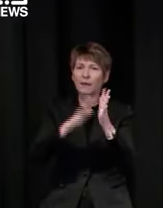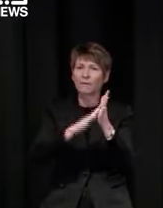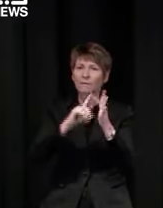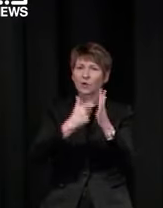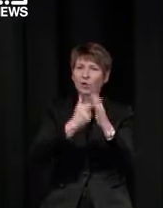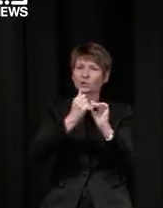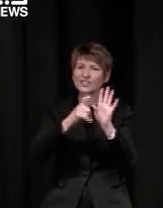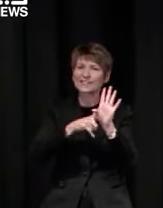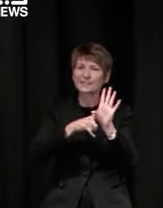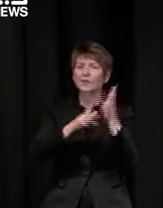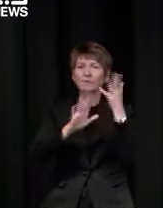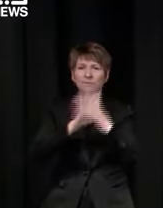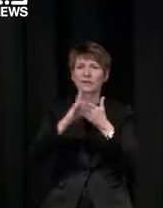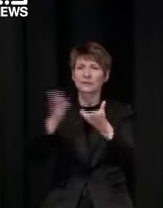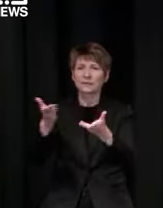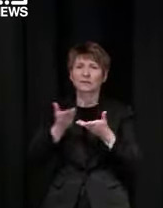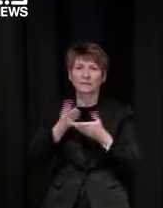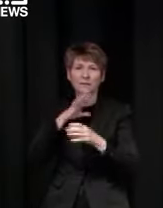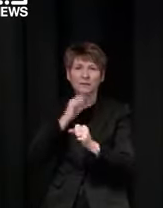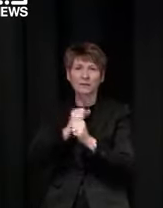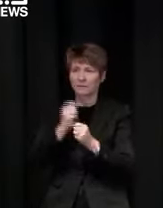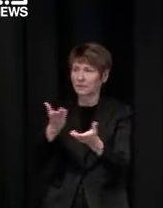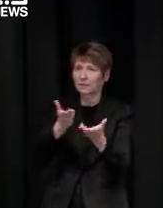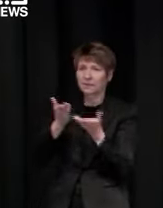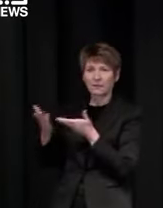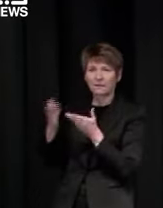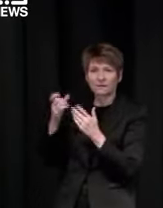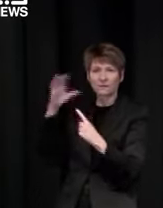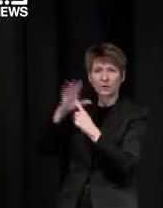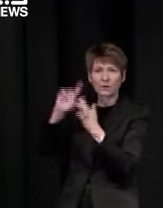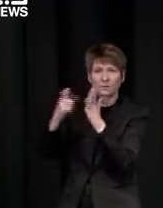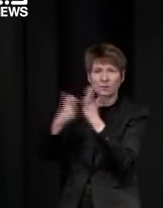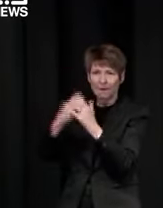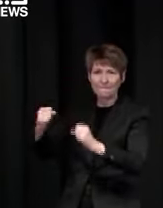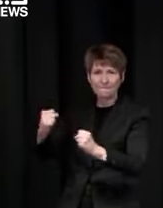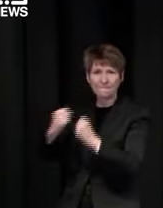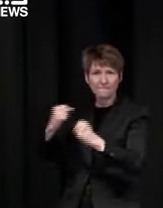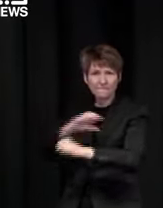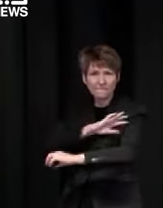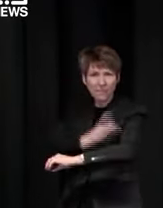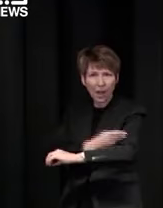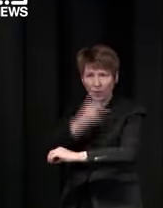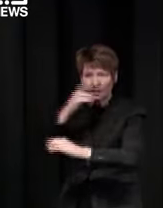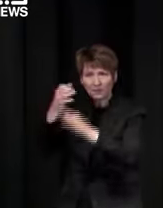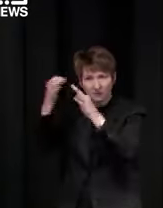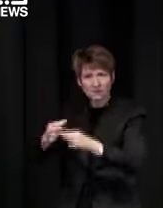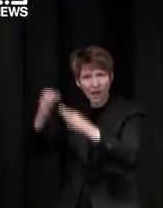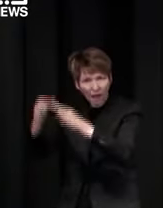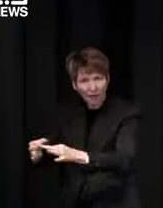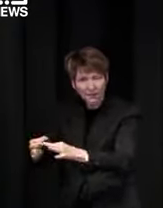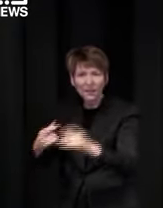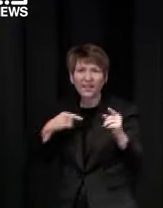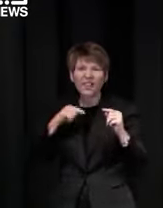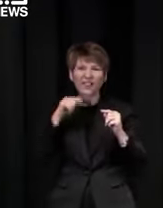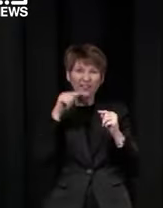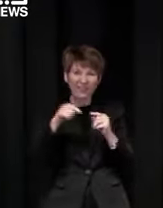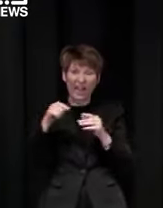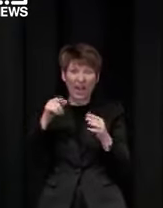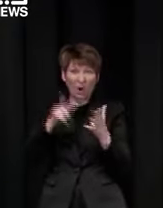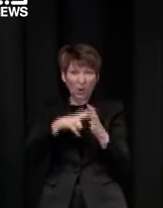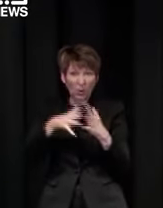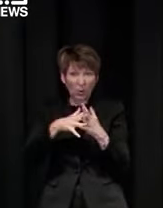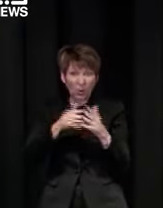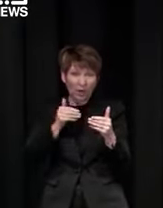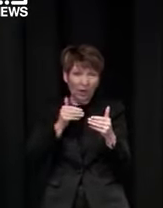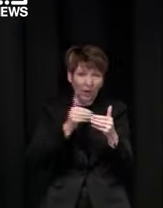open so yes we will we will need to continue those legislative arrangements the reports on jet shed potentially being a makeshift hospital is is